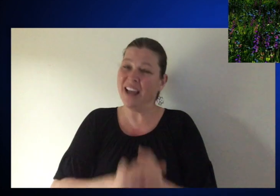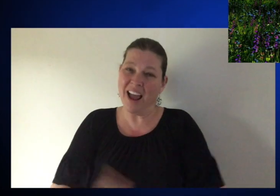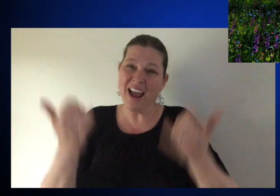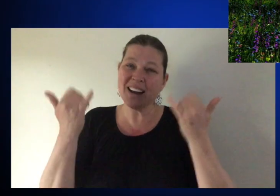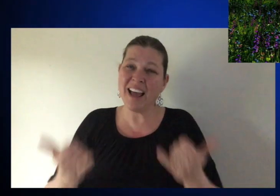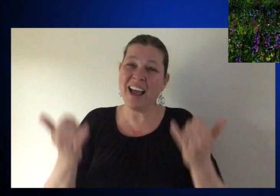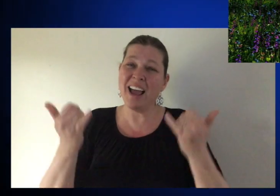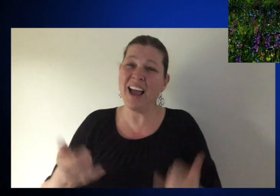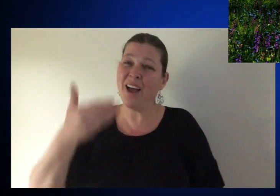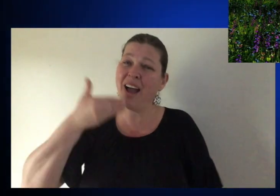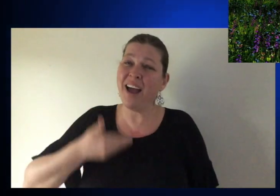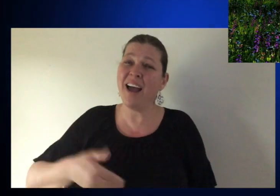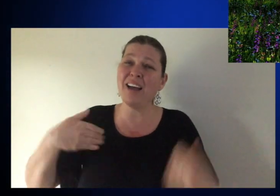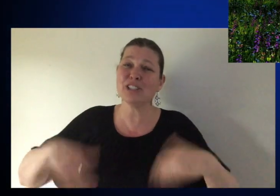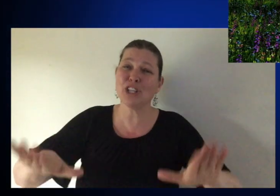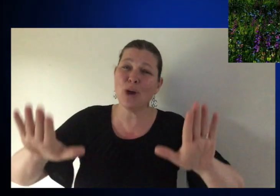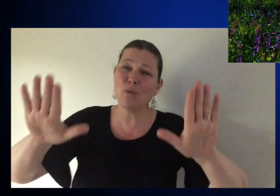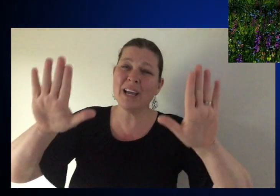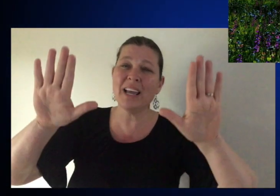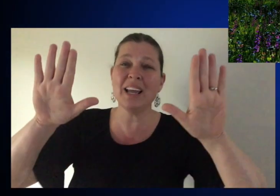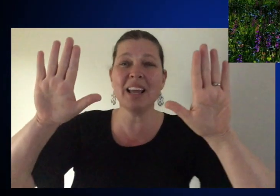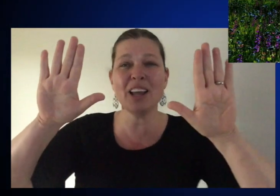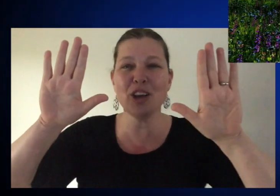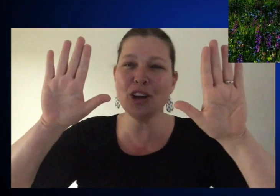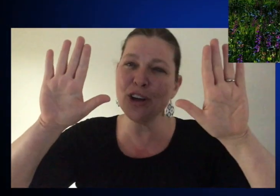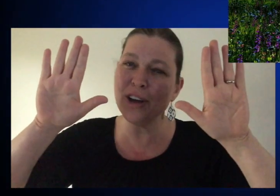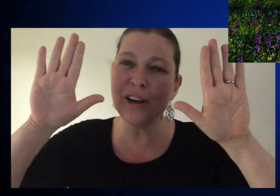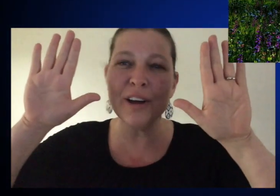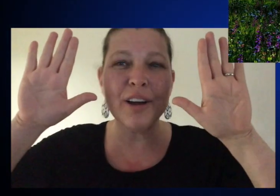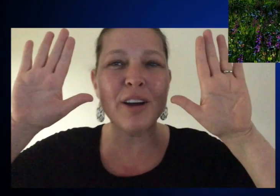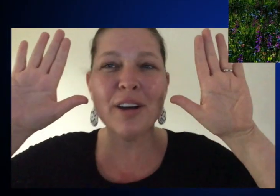And now I surrender.